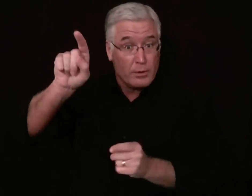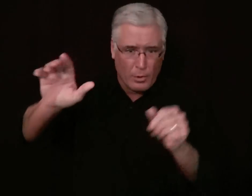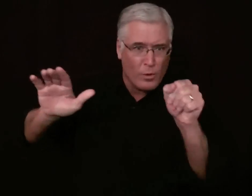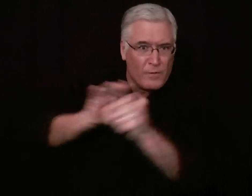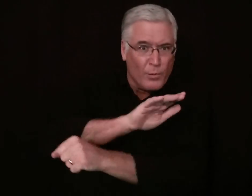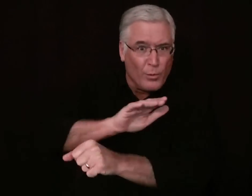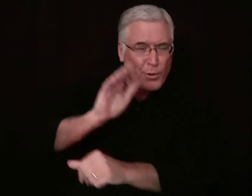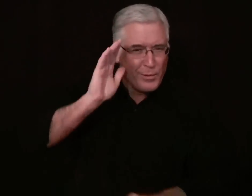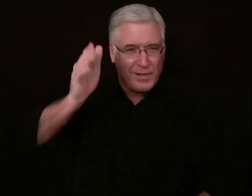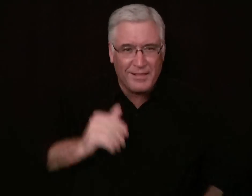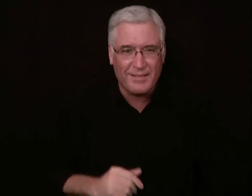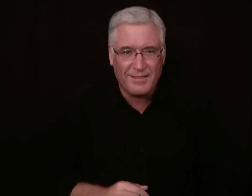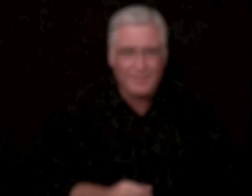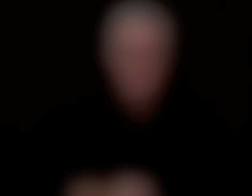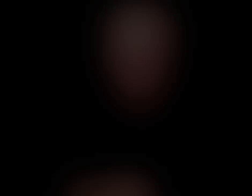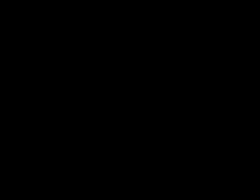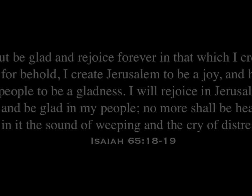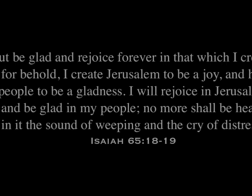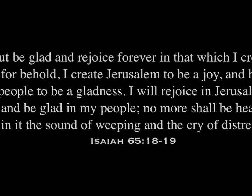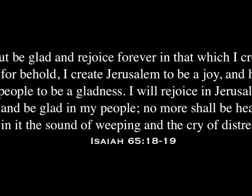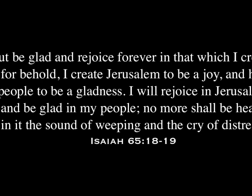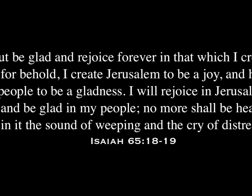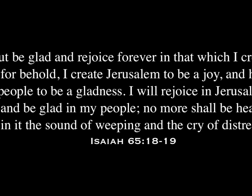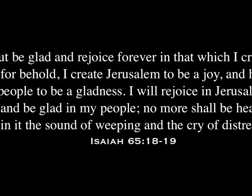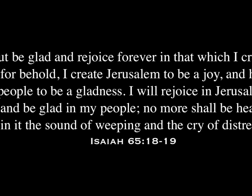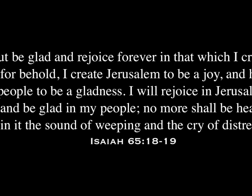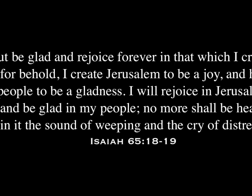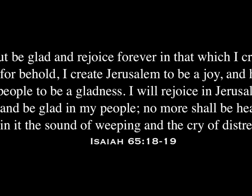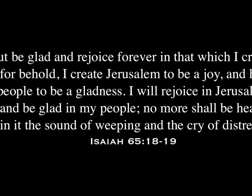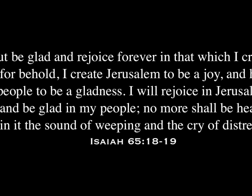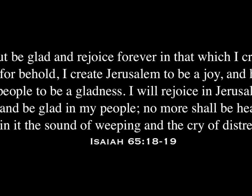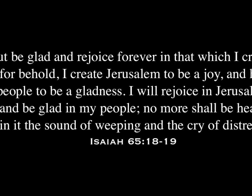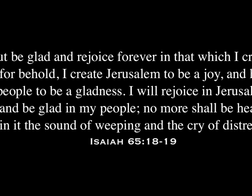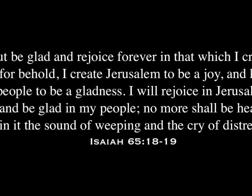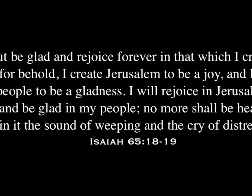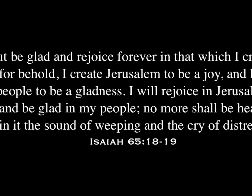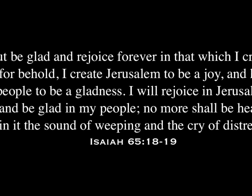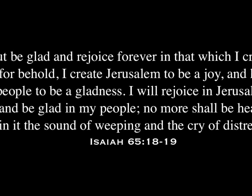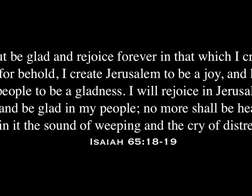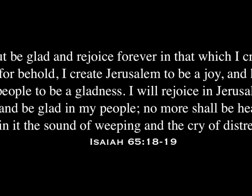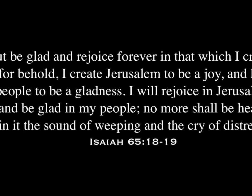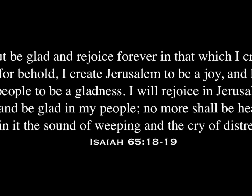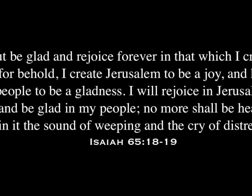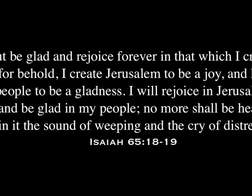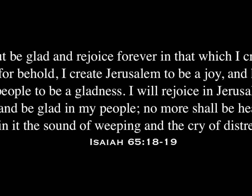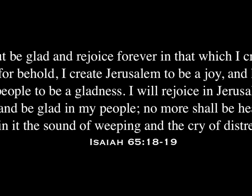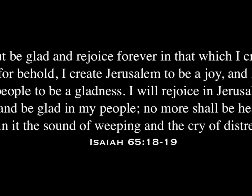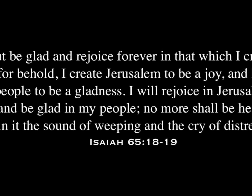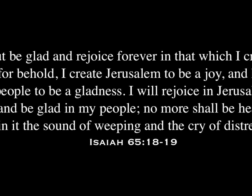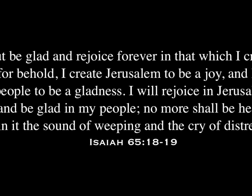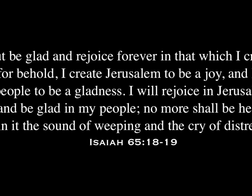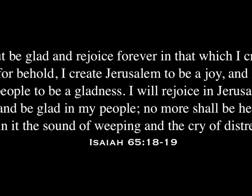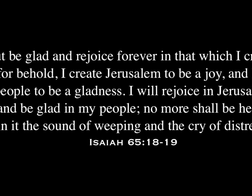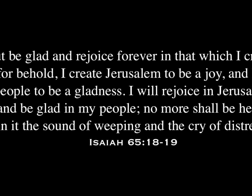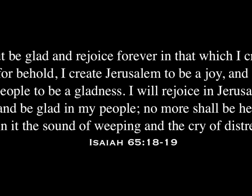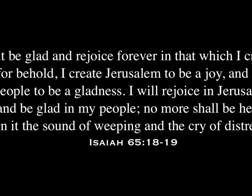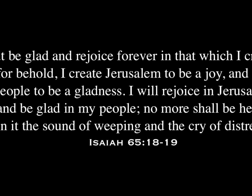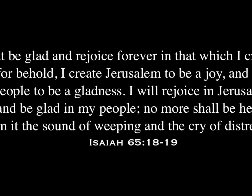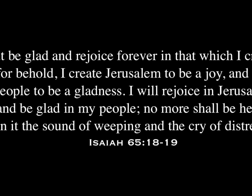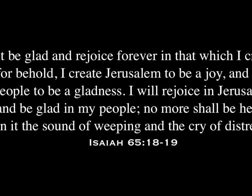reconciled to him in full. But be glad and rejoice forever in that which I create. For behold, I create Jerusalem to be a joy